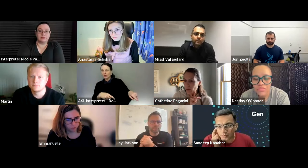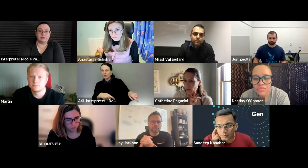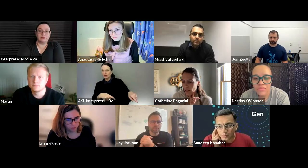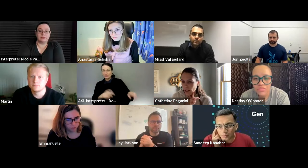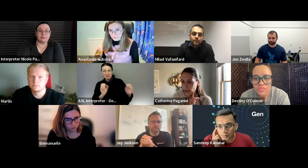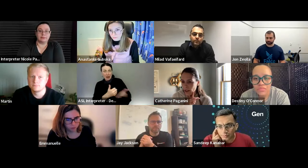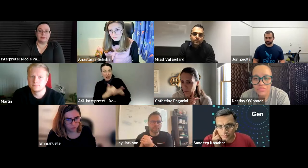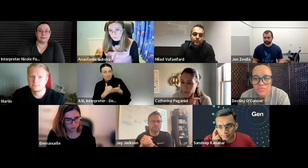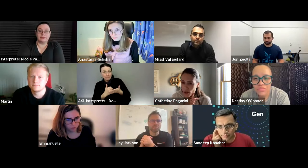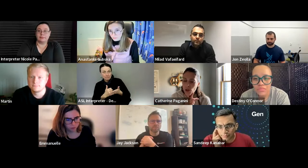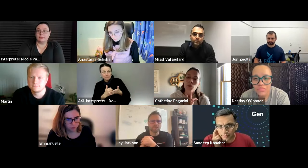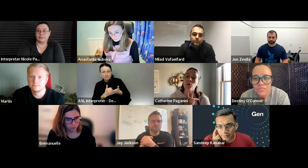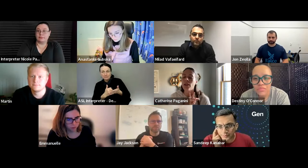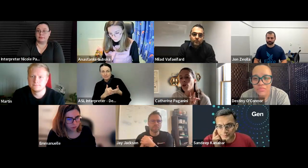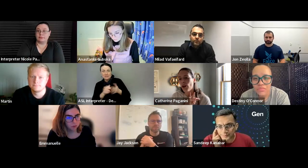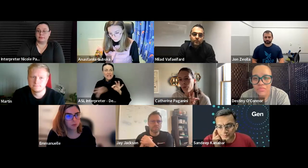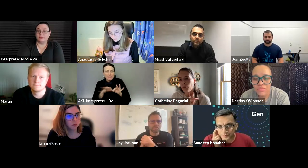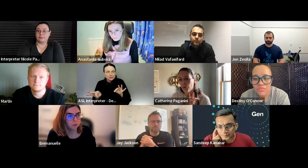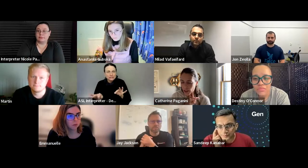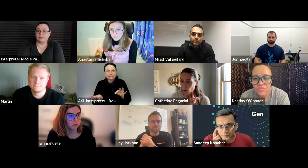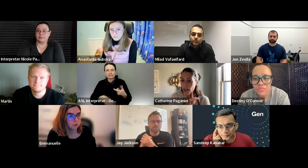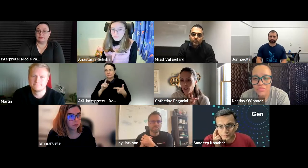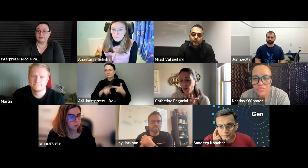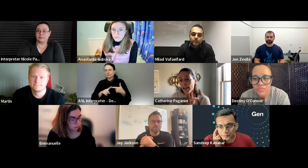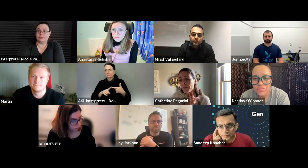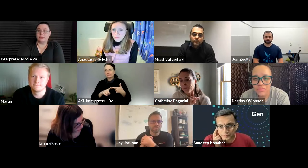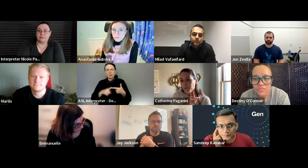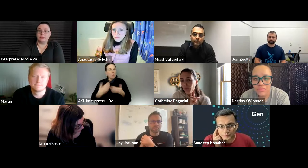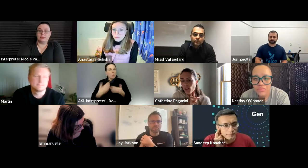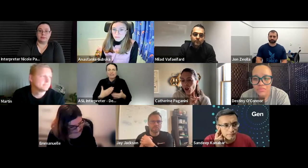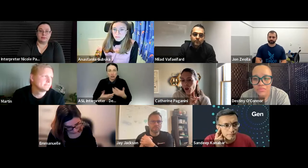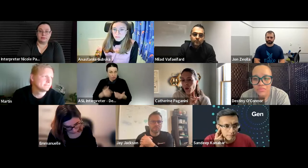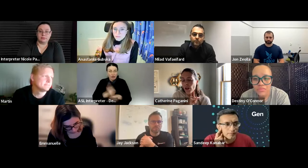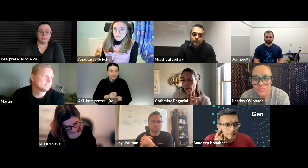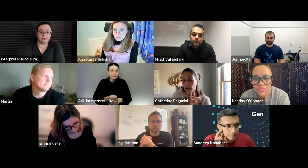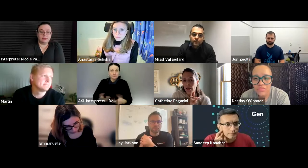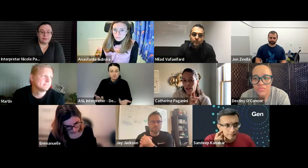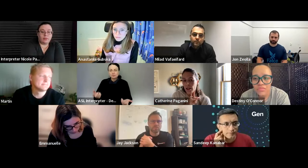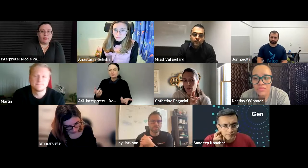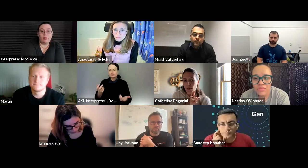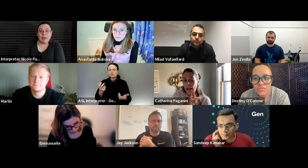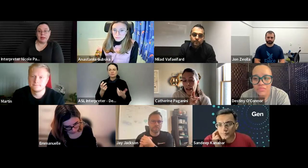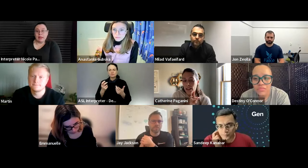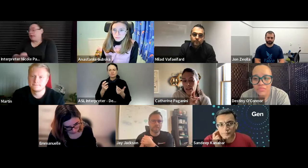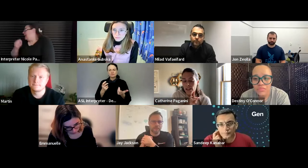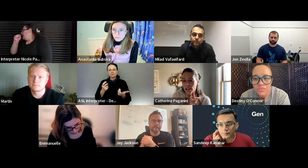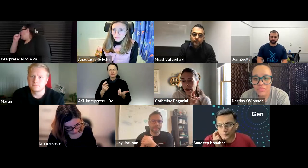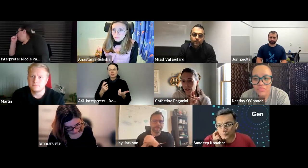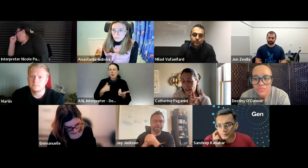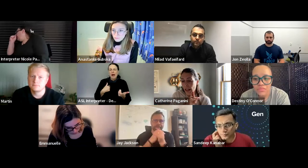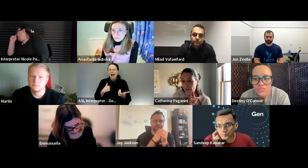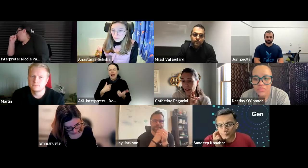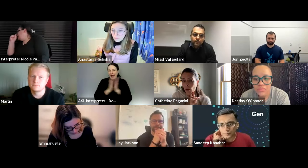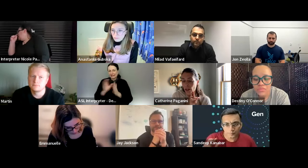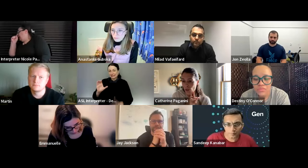can you help me with captions tool can you help me with whatever right so um i asked